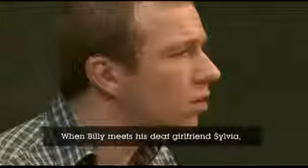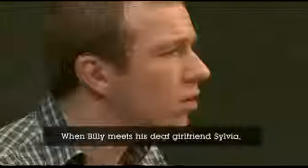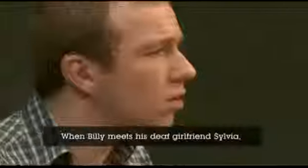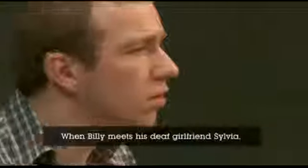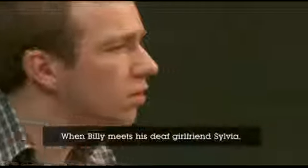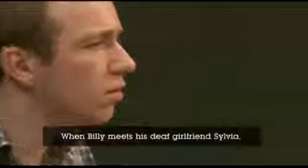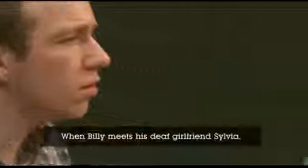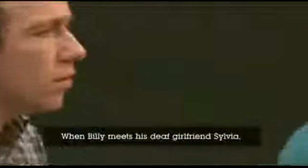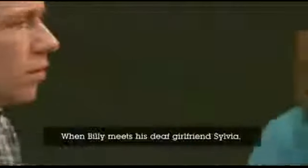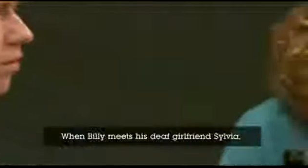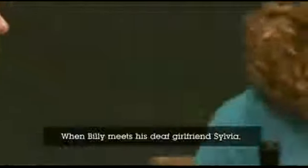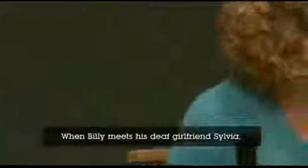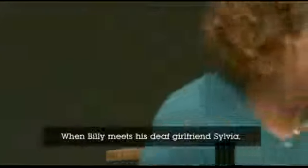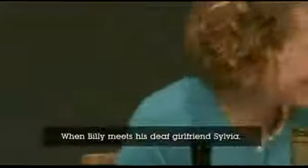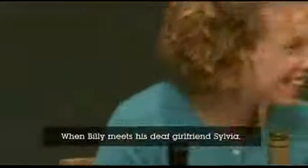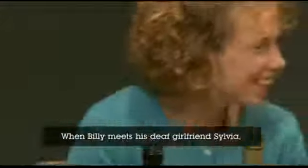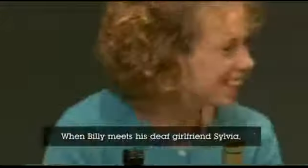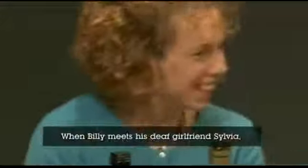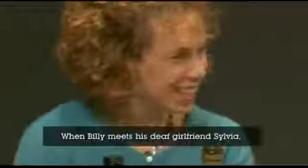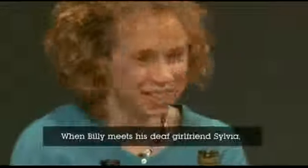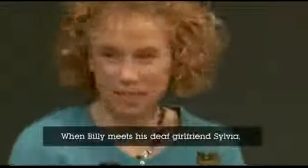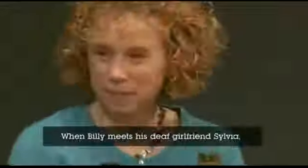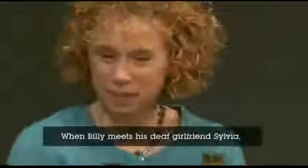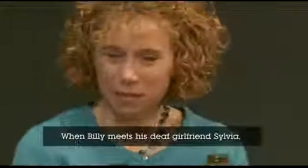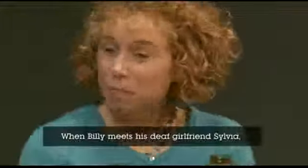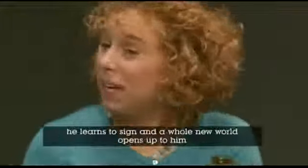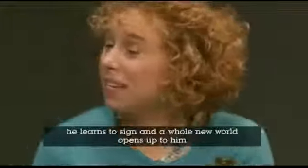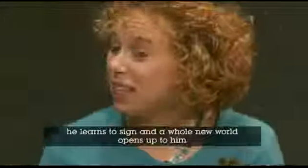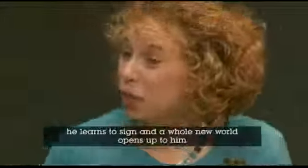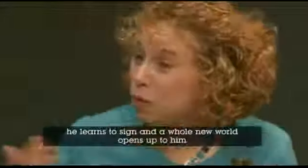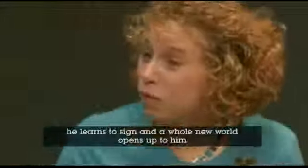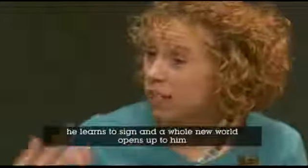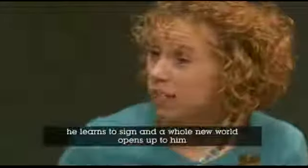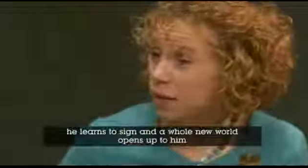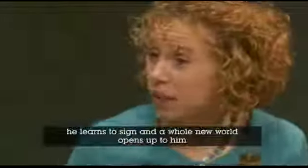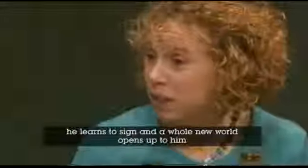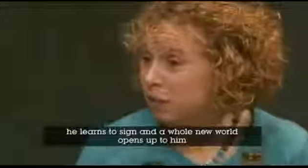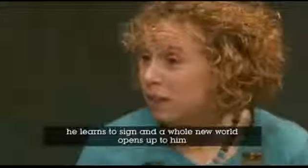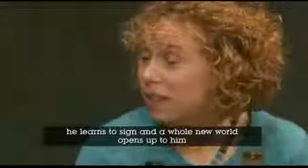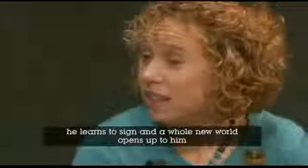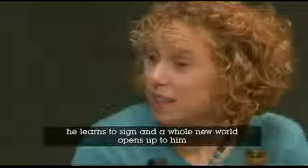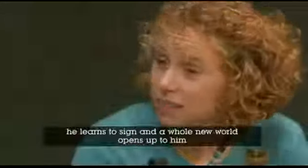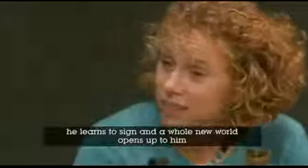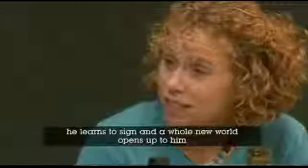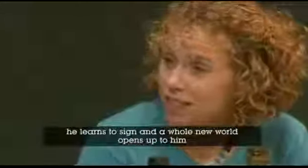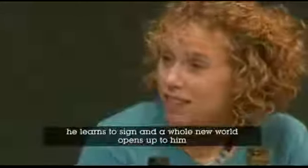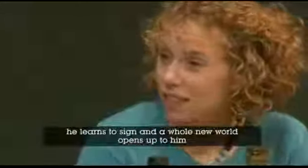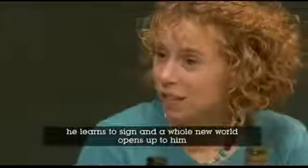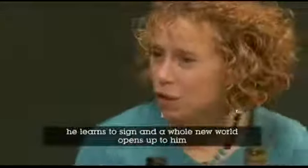When Billy meets his deaf girlfriend, Sylvia, he learns to sign and the whole new world